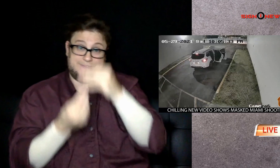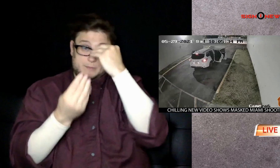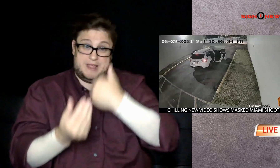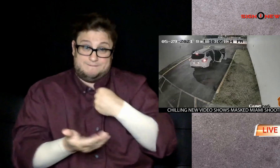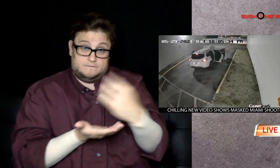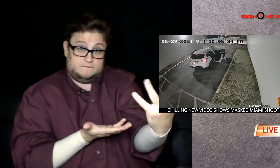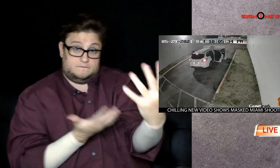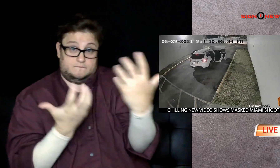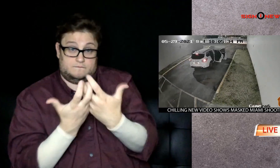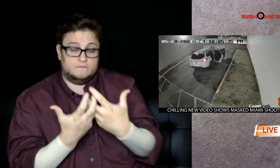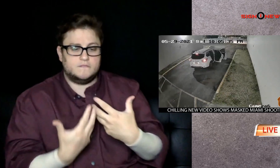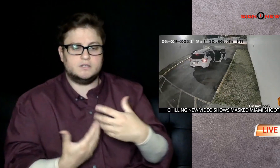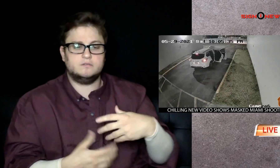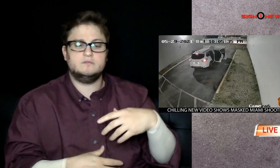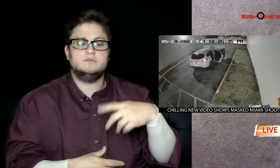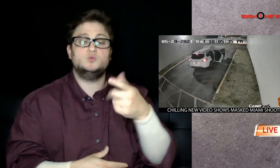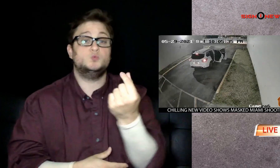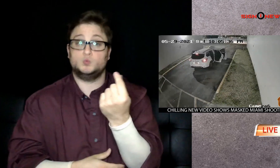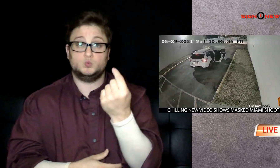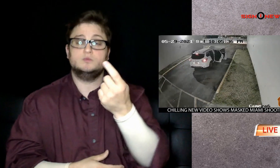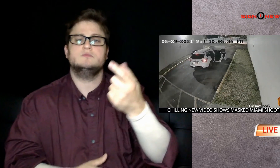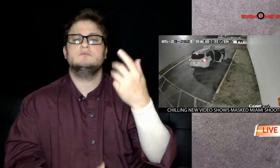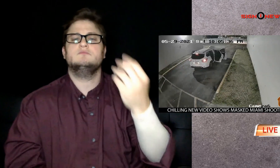Crime Stoppers website